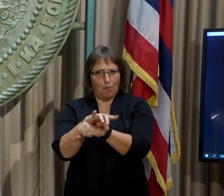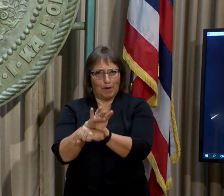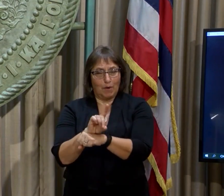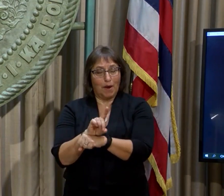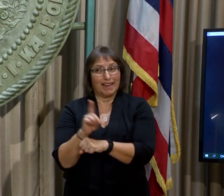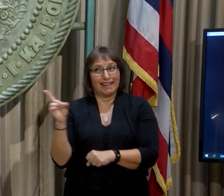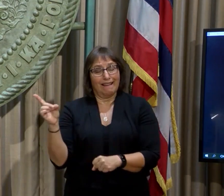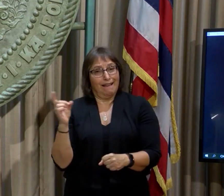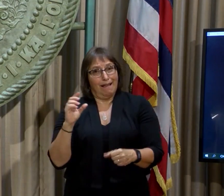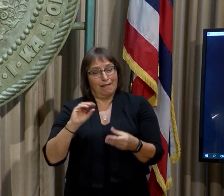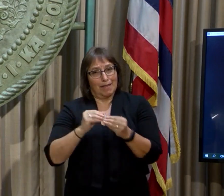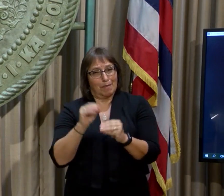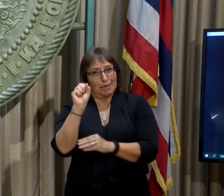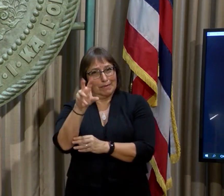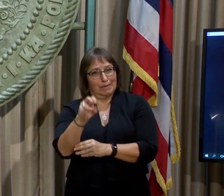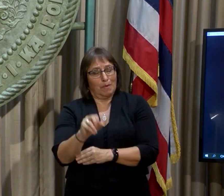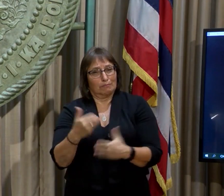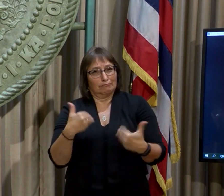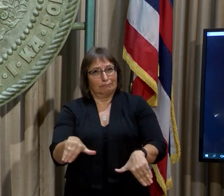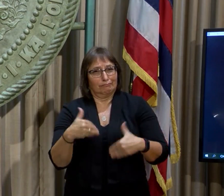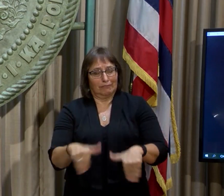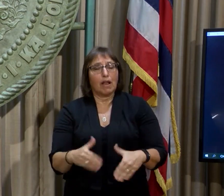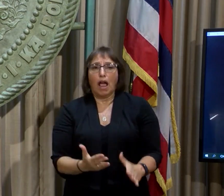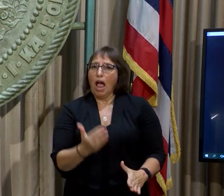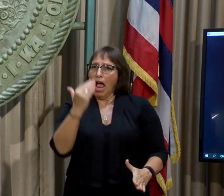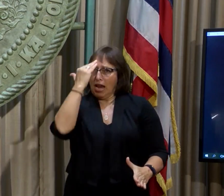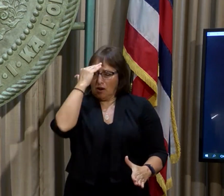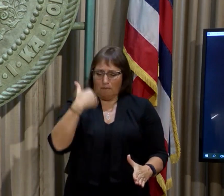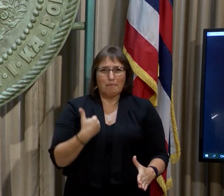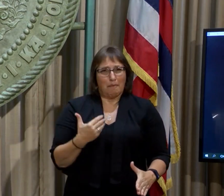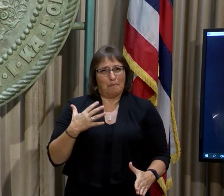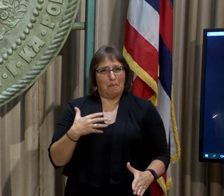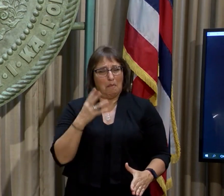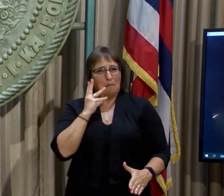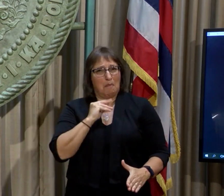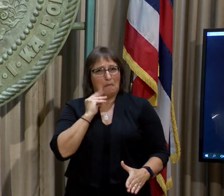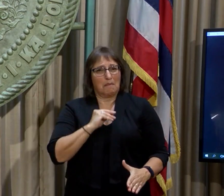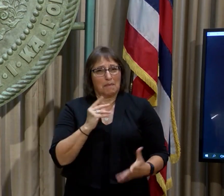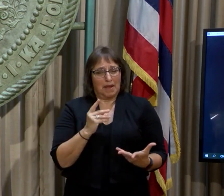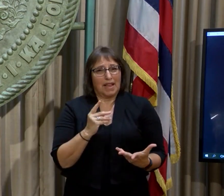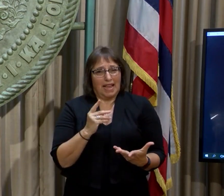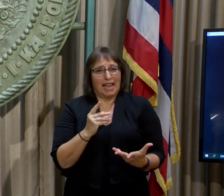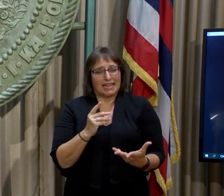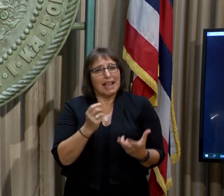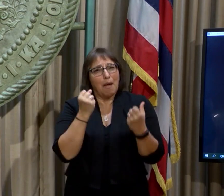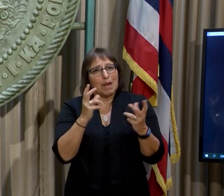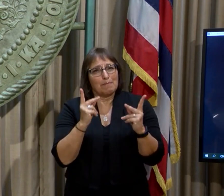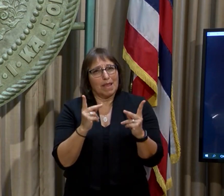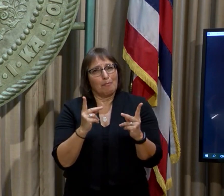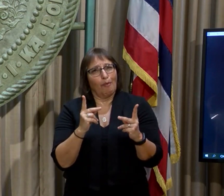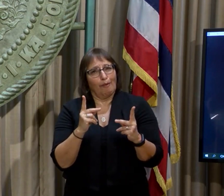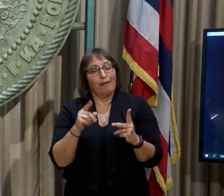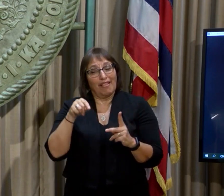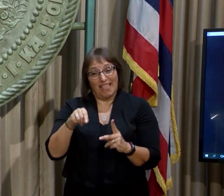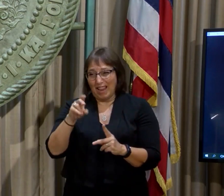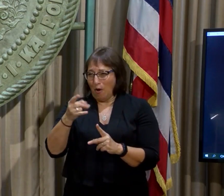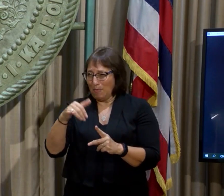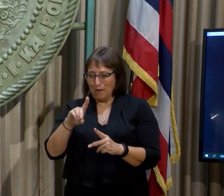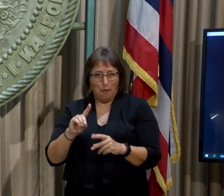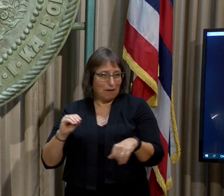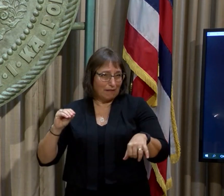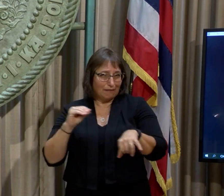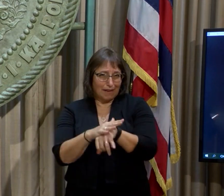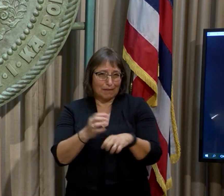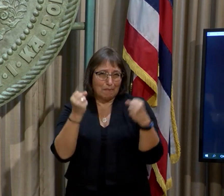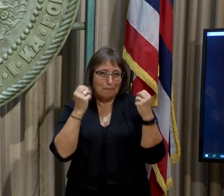statistics that are impacting us. I know firsthand how real this is, how many people have been really hurt by this, how many families have been